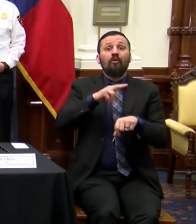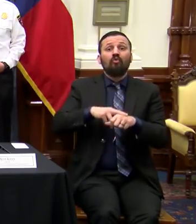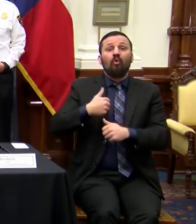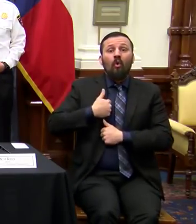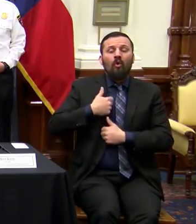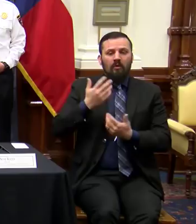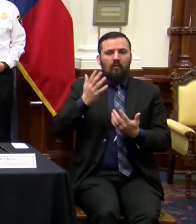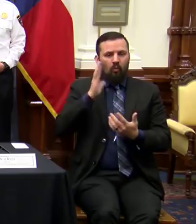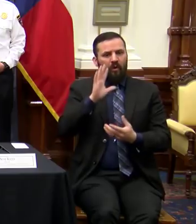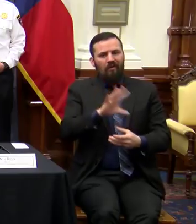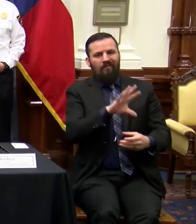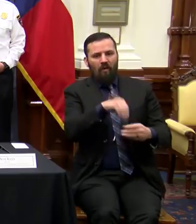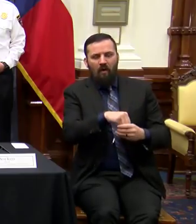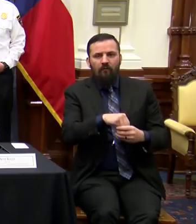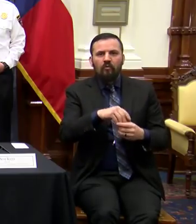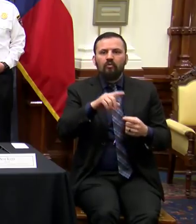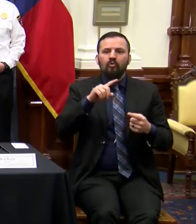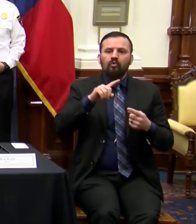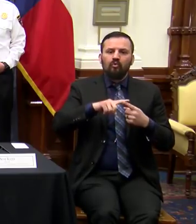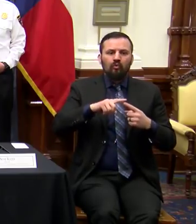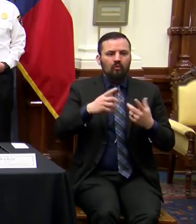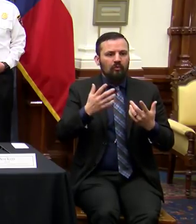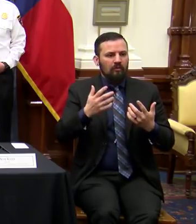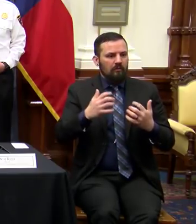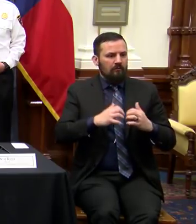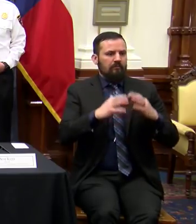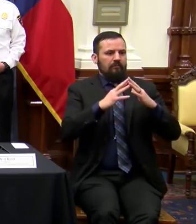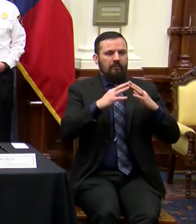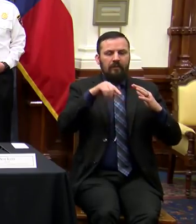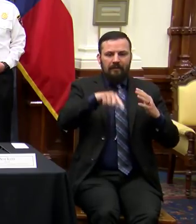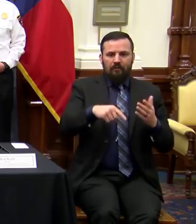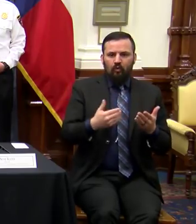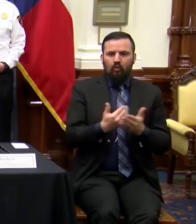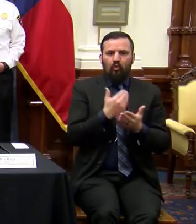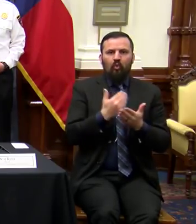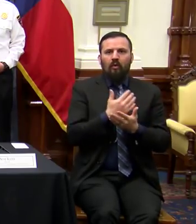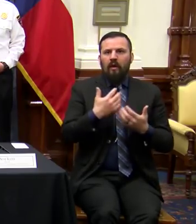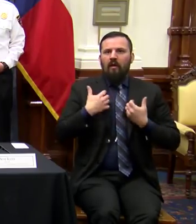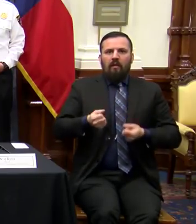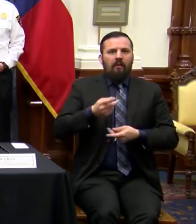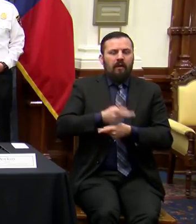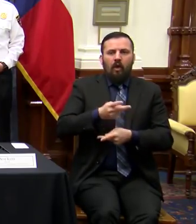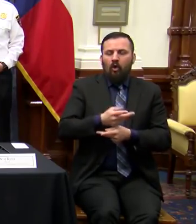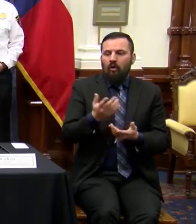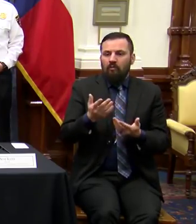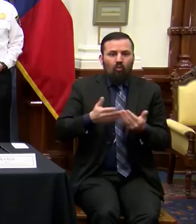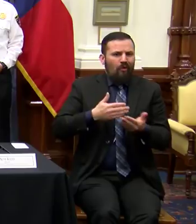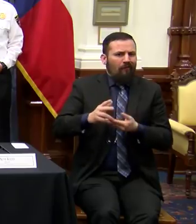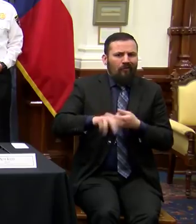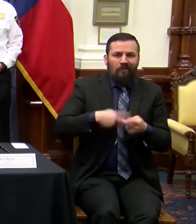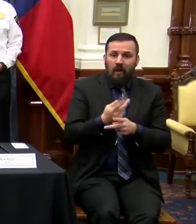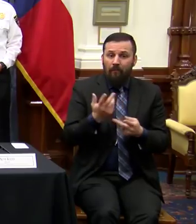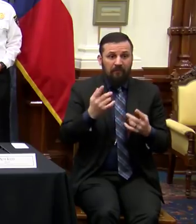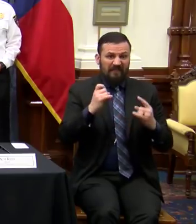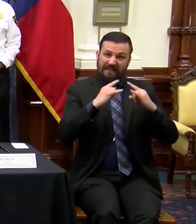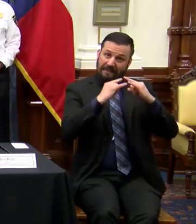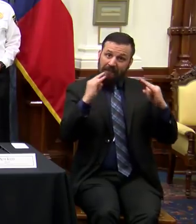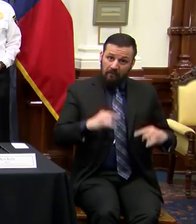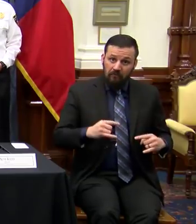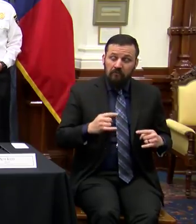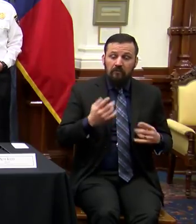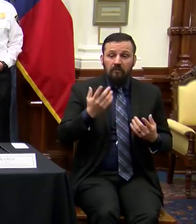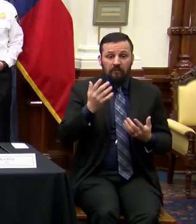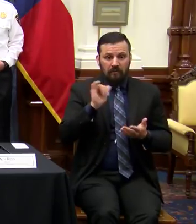process of standing up these additional healthcare facilities of whatever type. They could be medical tents, which is what the